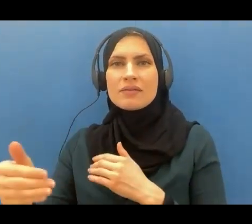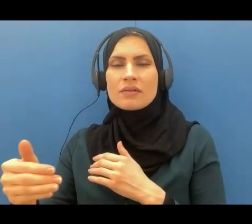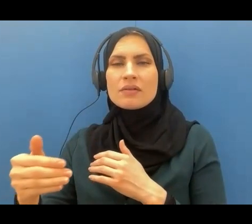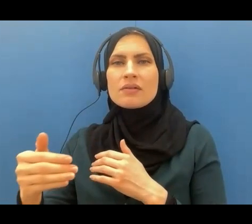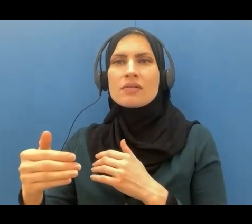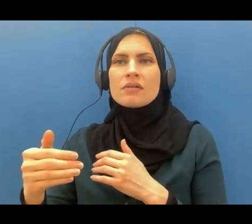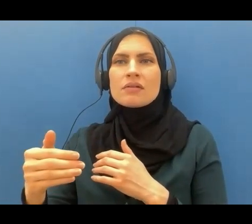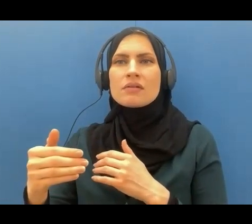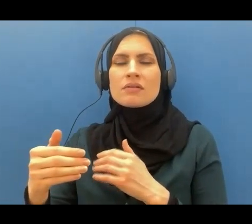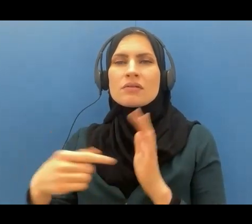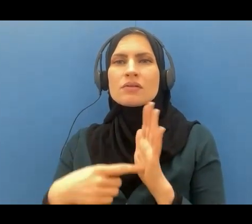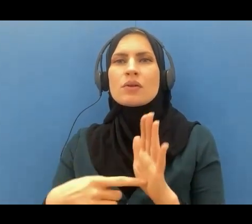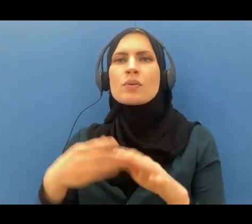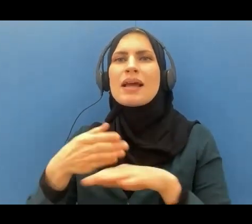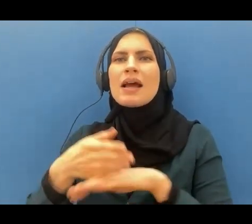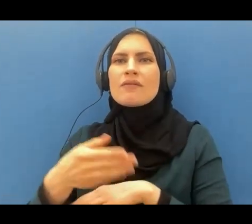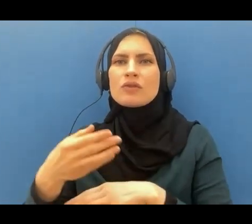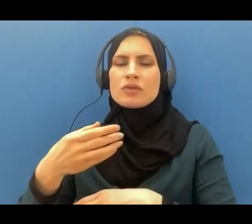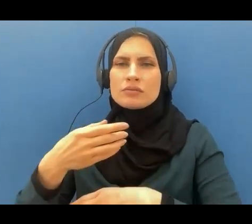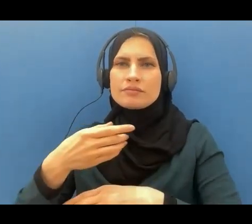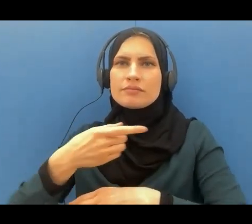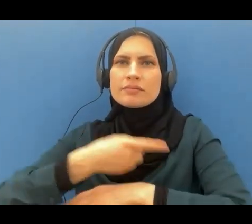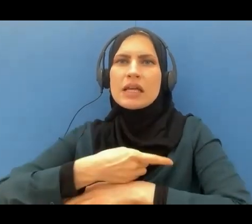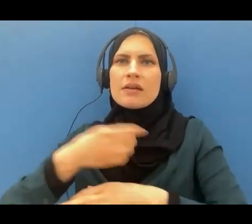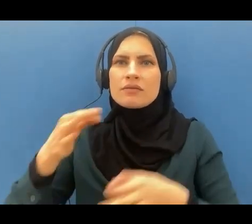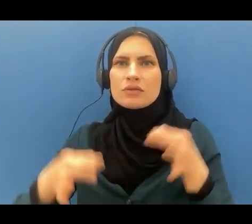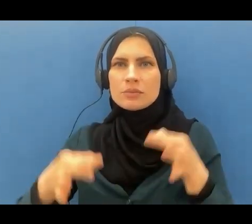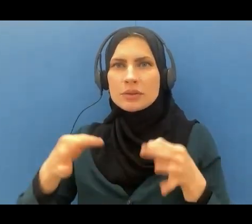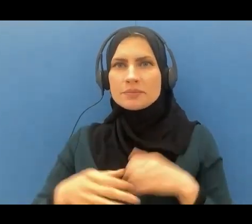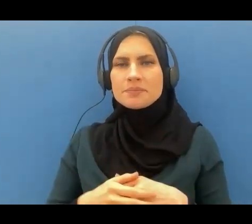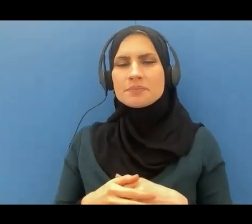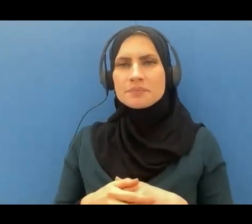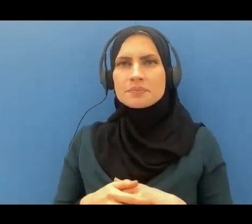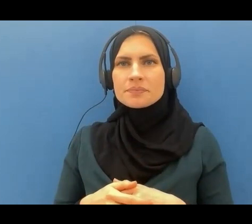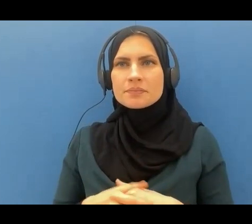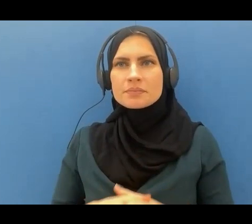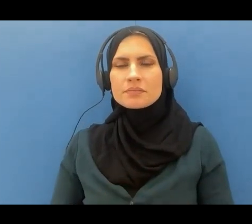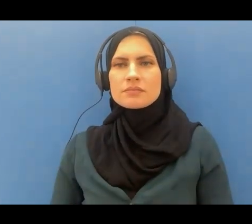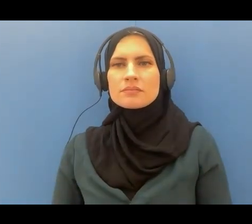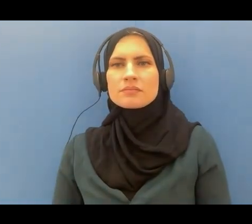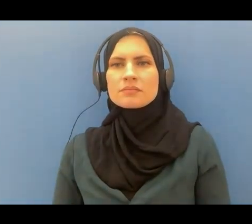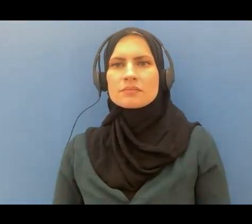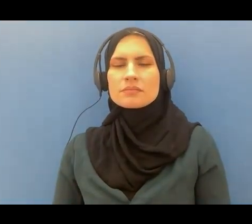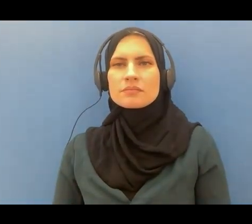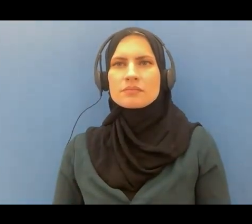judgment on the day of judgment the post judgment but it will give us the beginning first